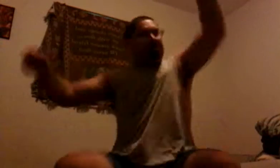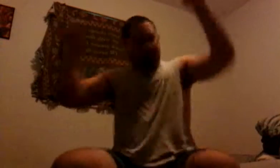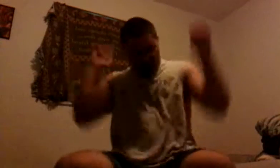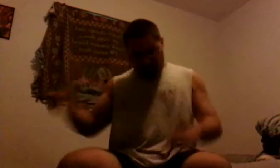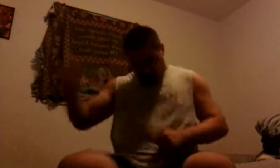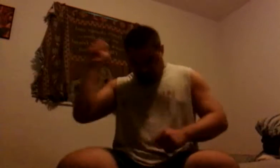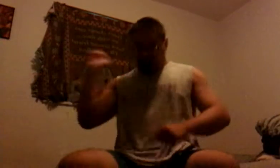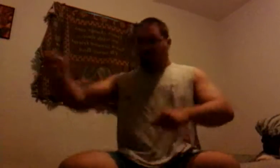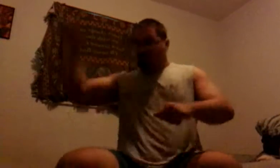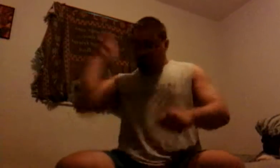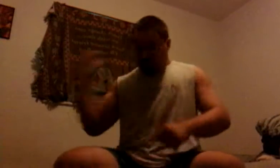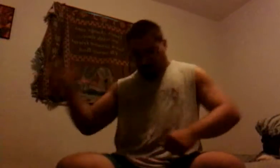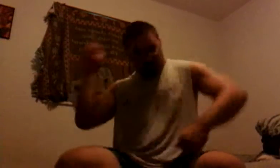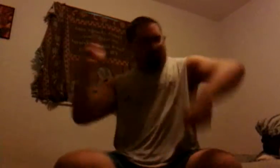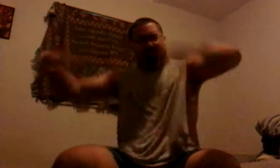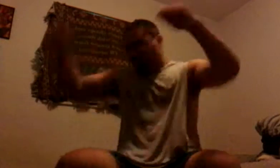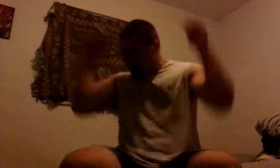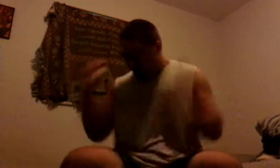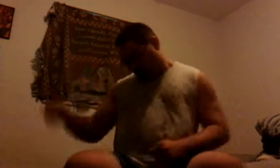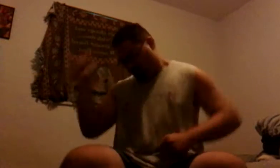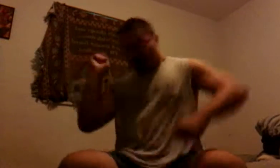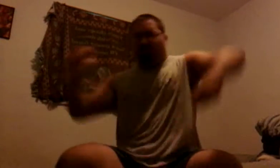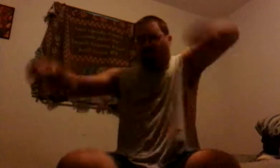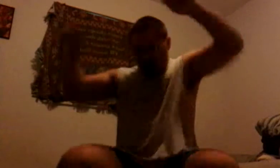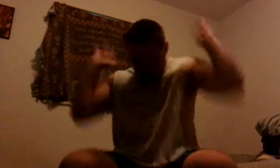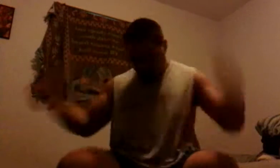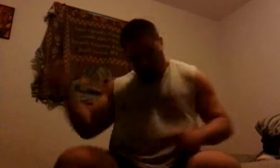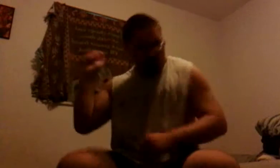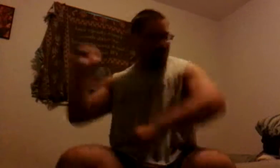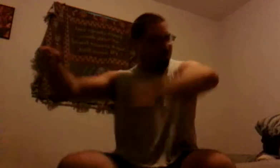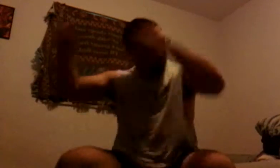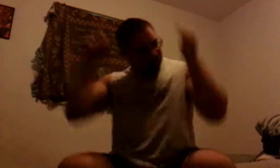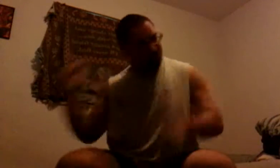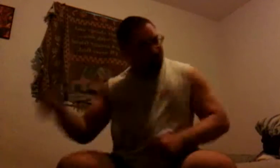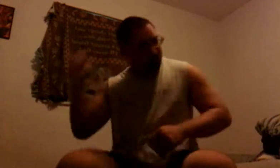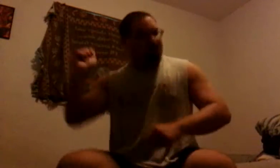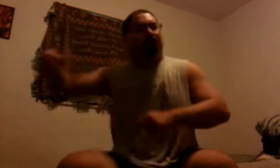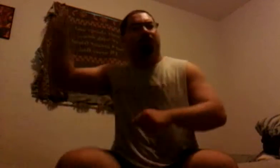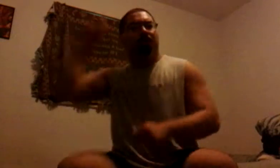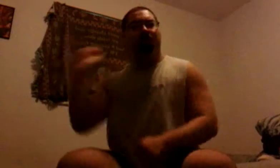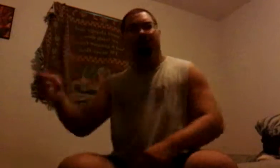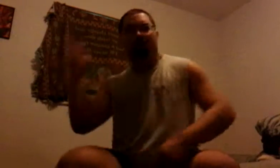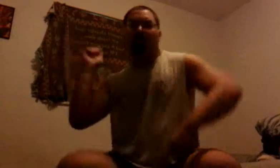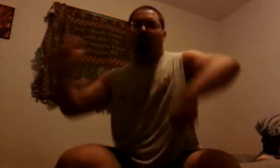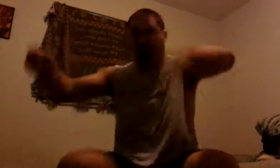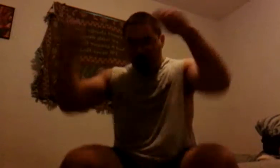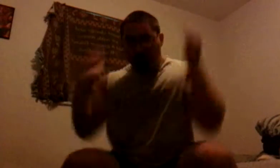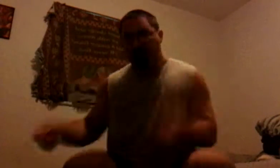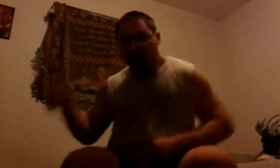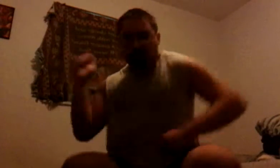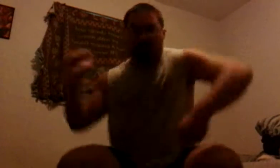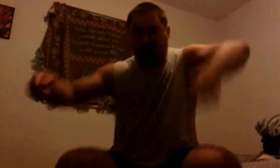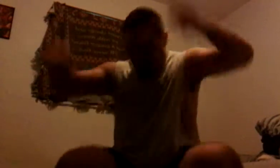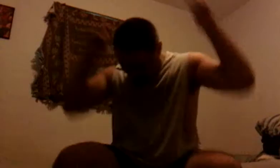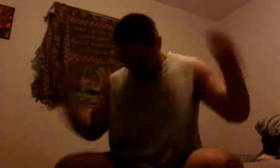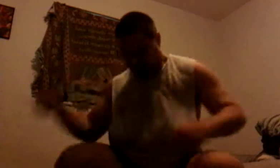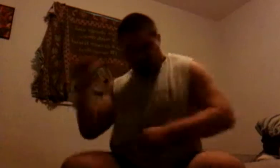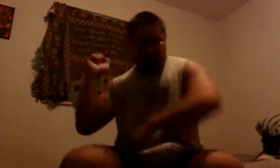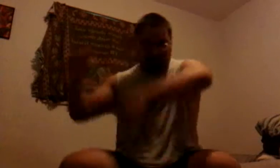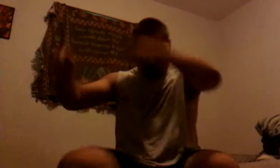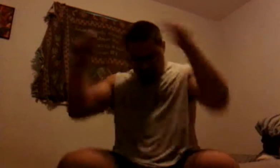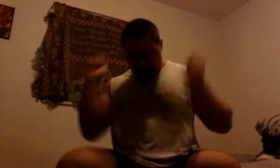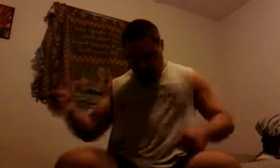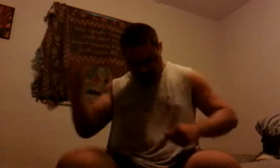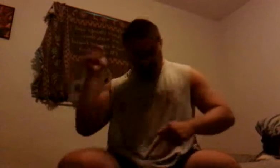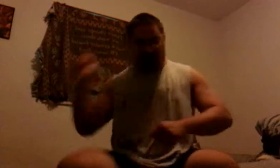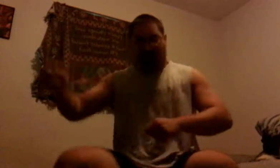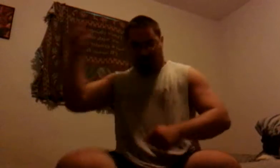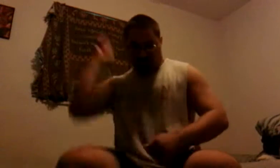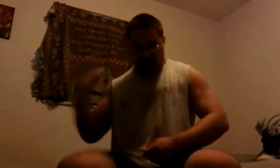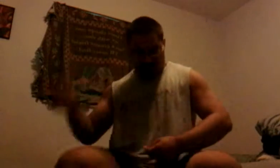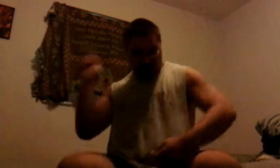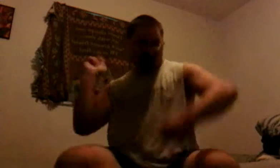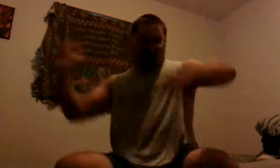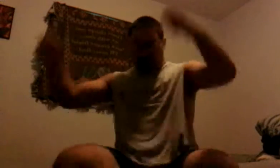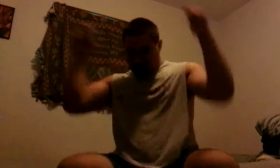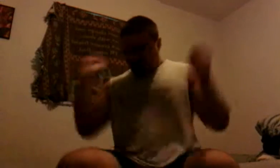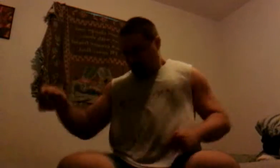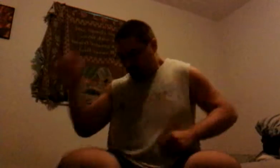tears come full And crash around me The conscience